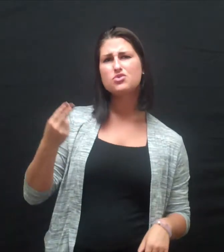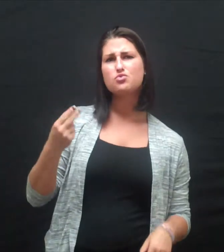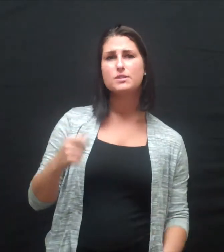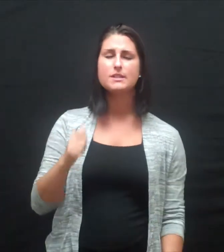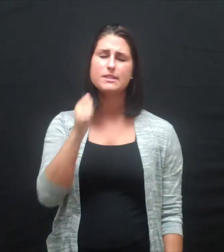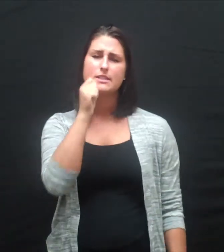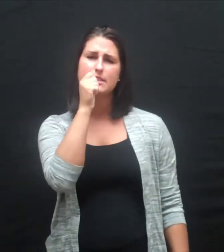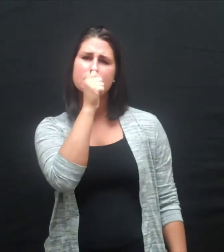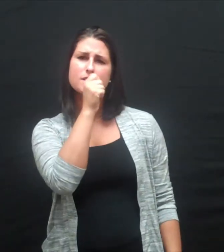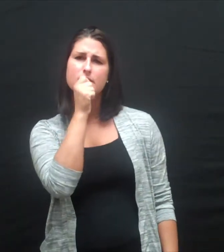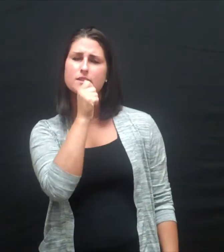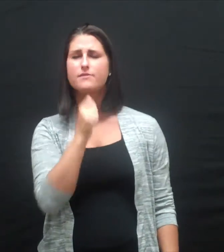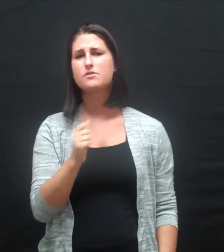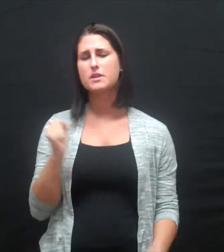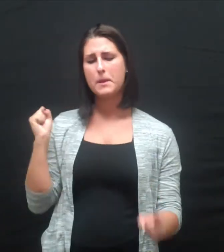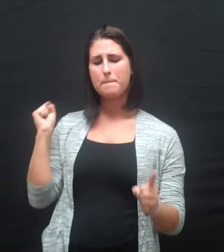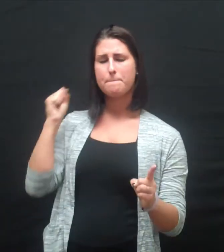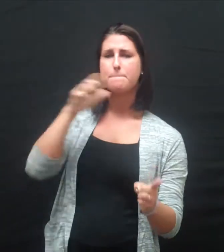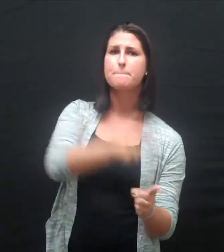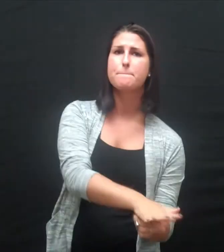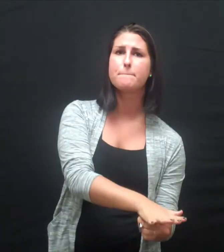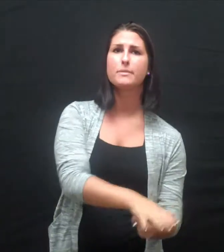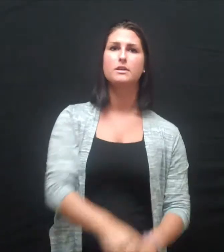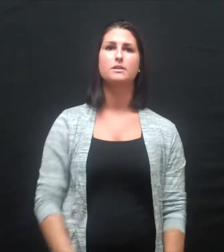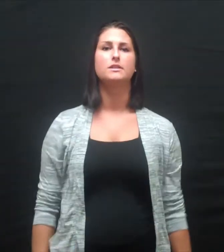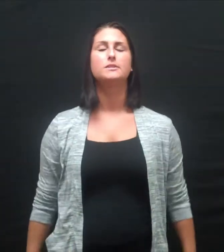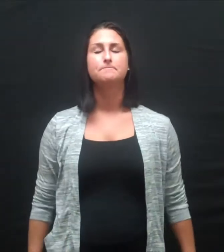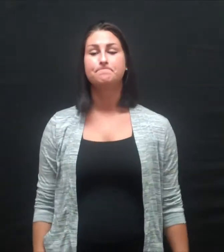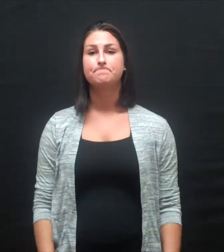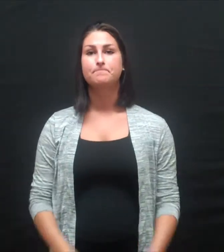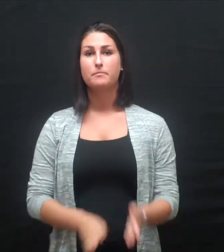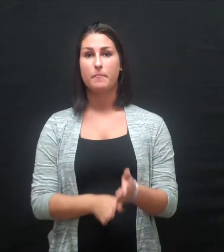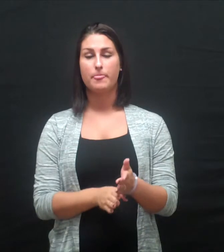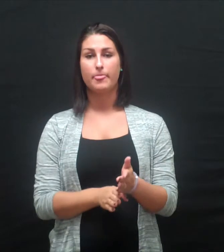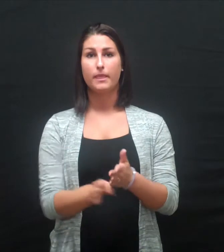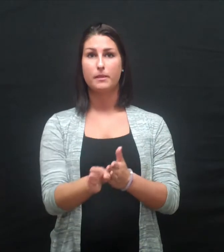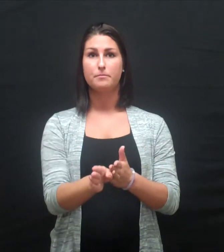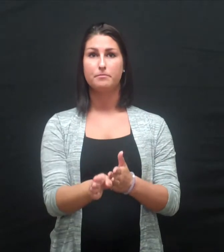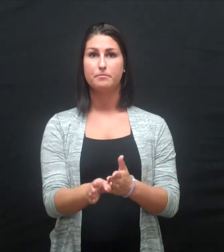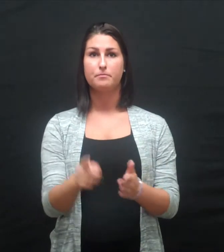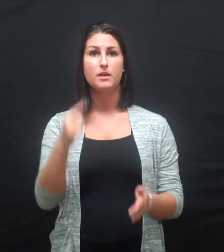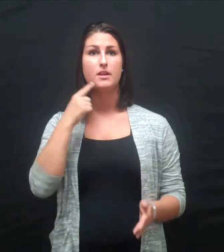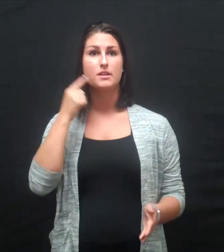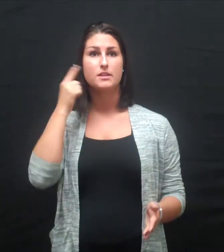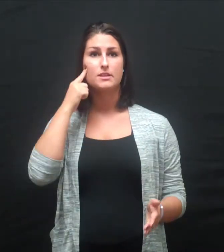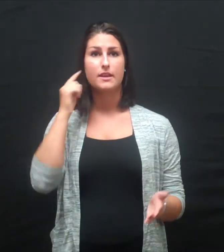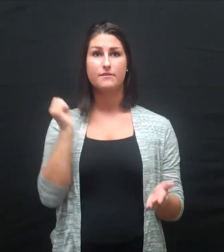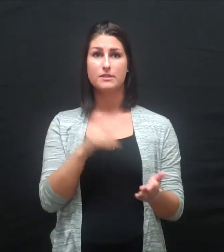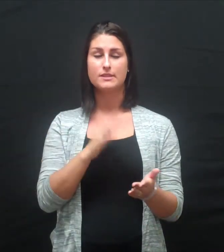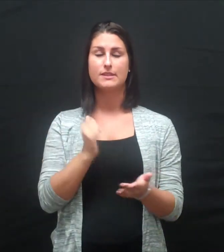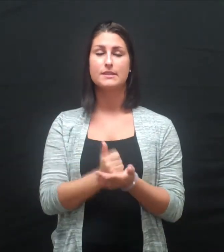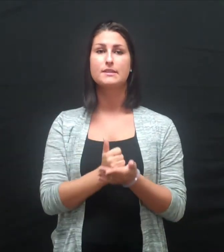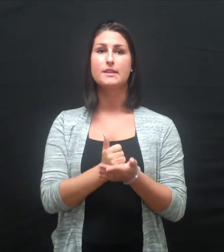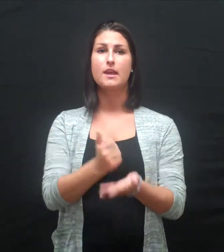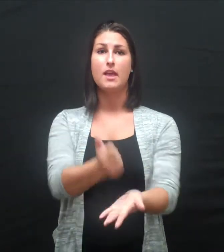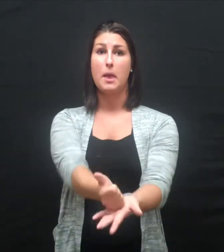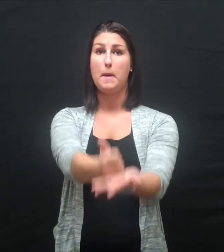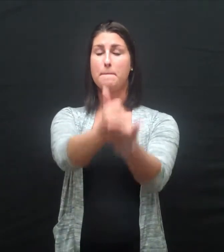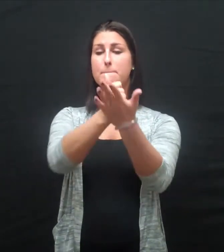My minor in deaf studies, although central to deaf culture, has prepared me to work well with any culturally different individual and accommodate